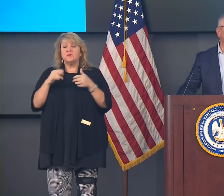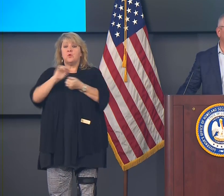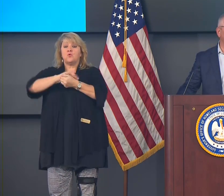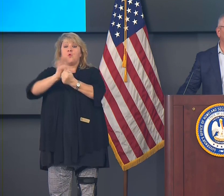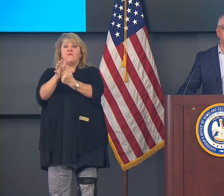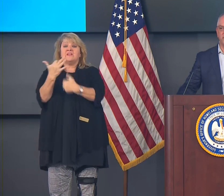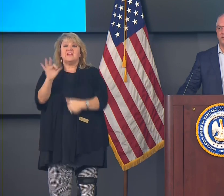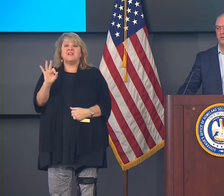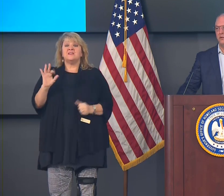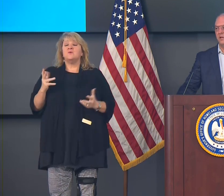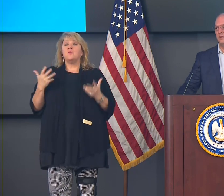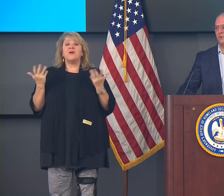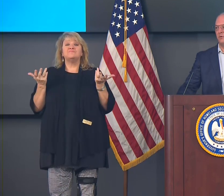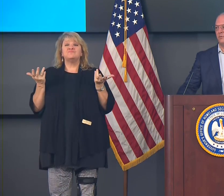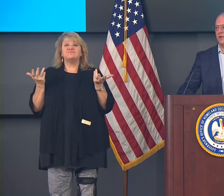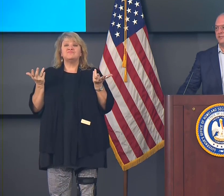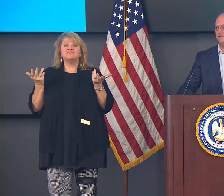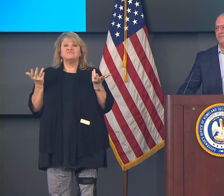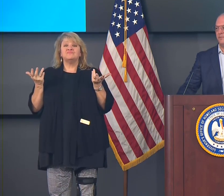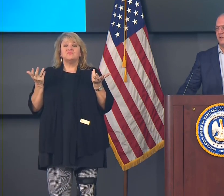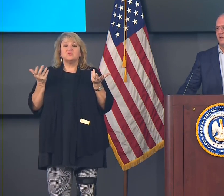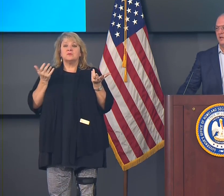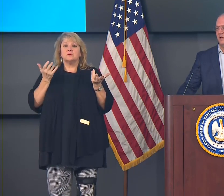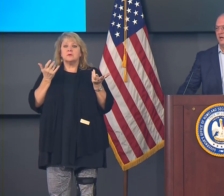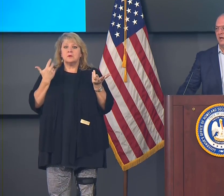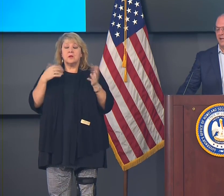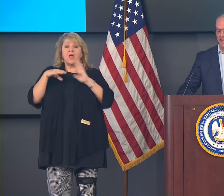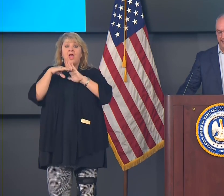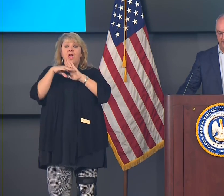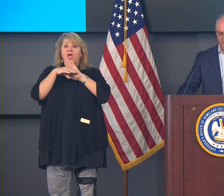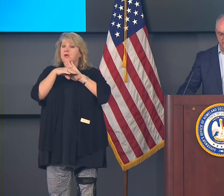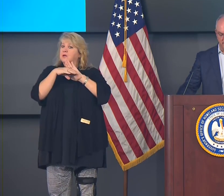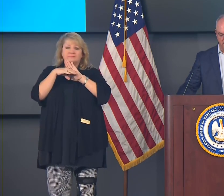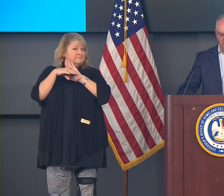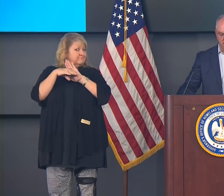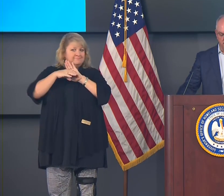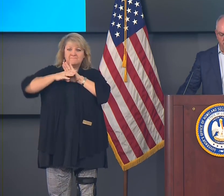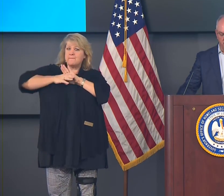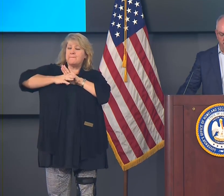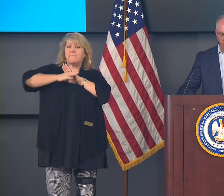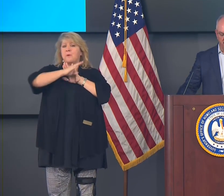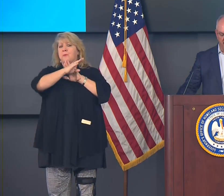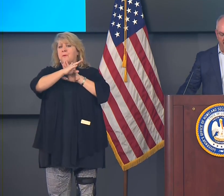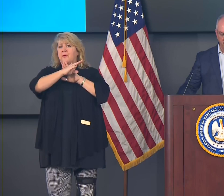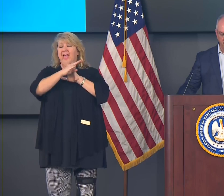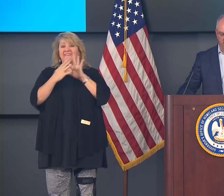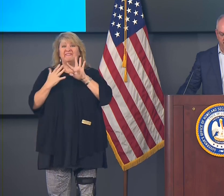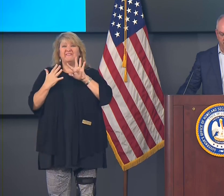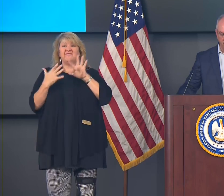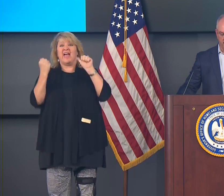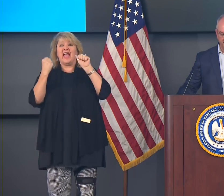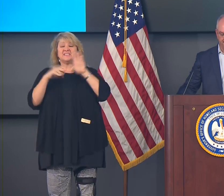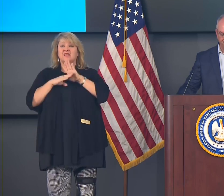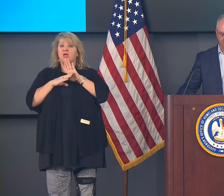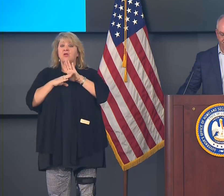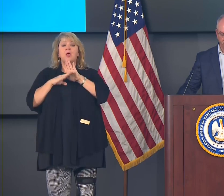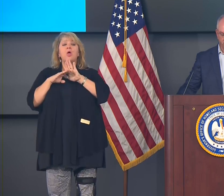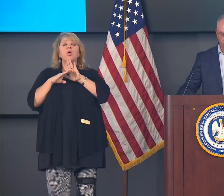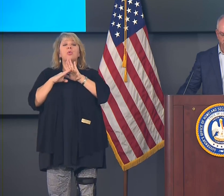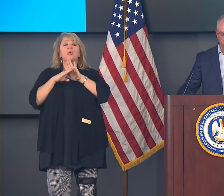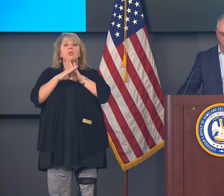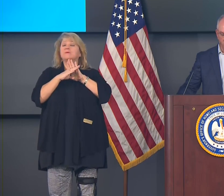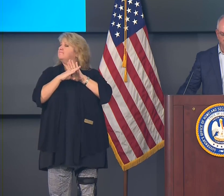-19 is going in the wrong direction, and it's moving pretty fast in the wrong direction.